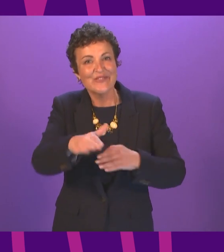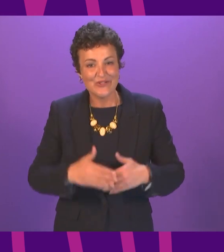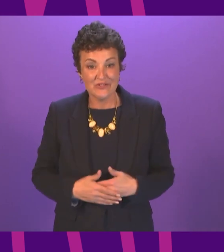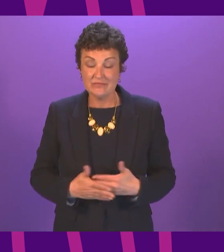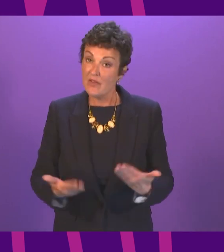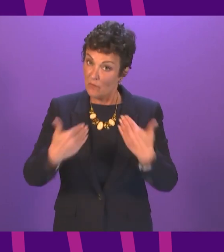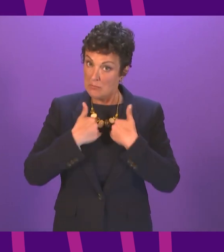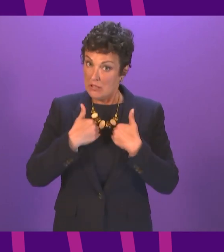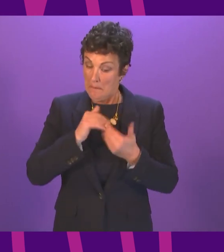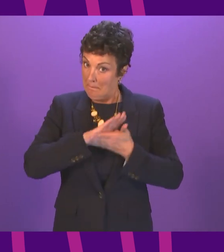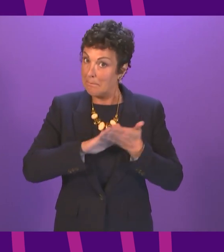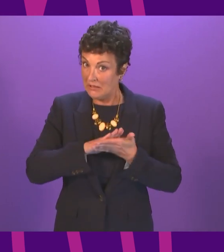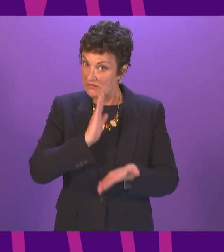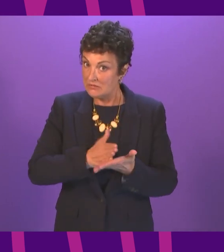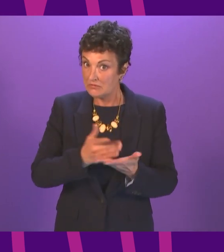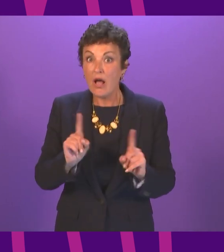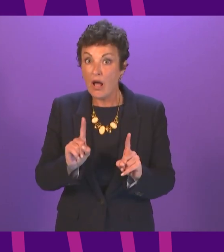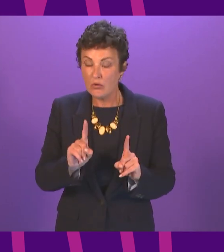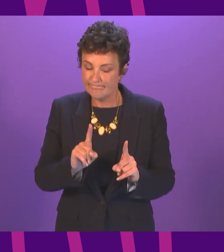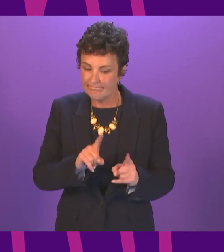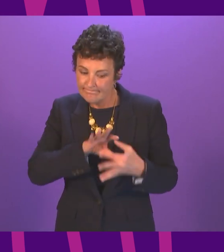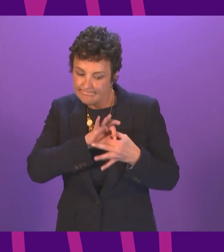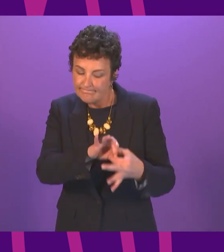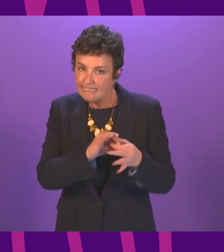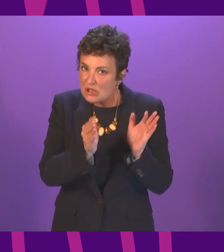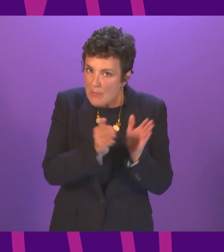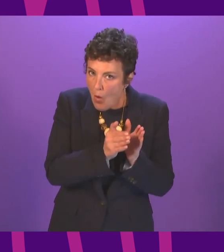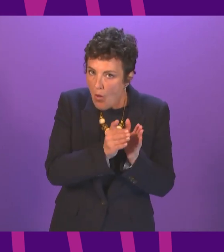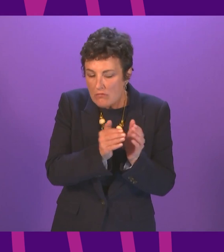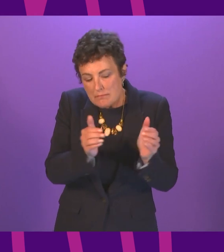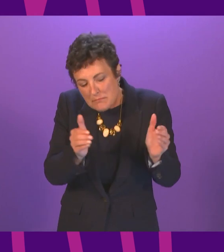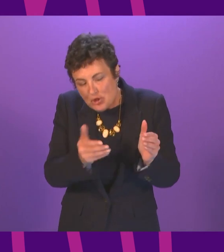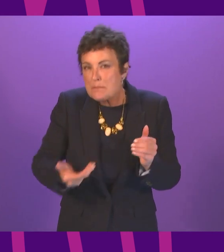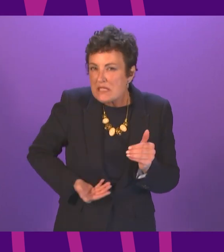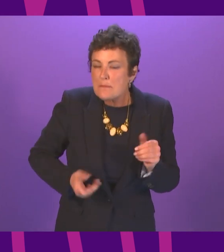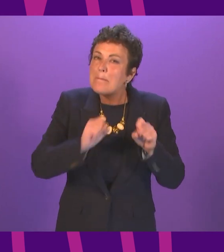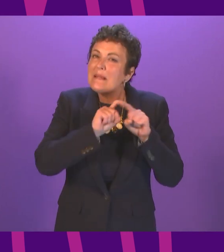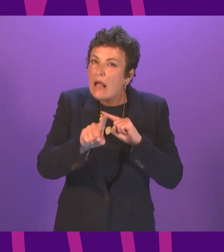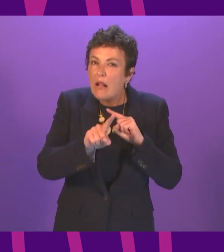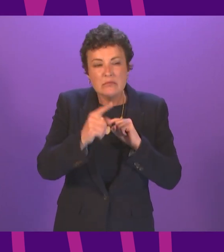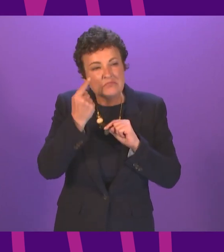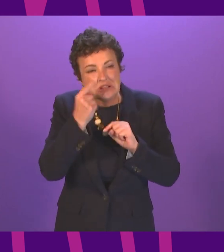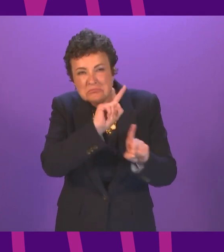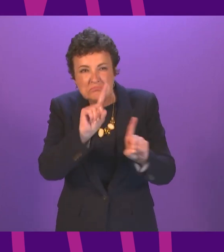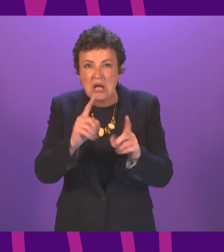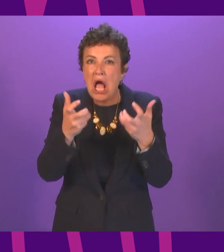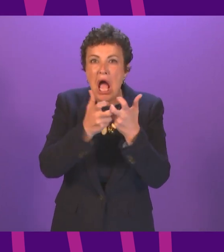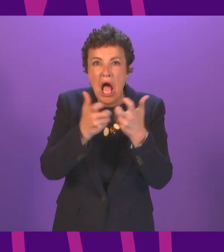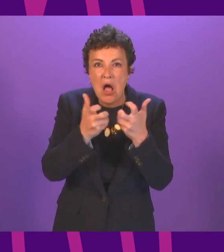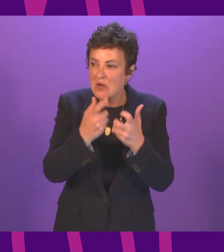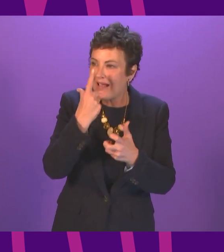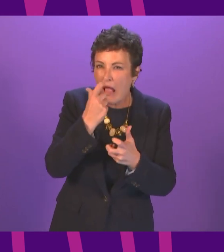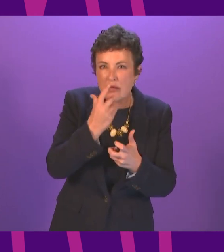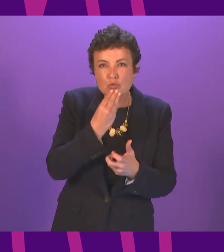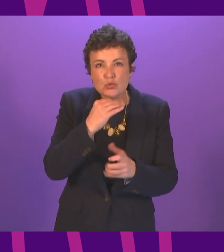that includes engaging with small and medium sized businesses in particular to see how we can start to use